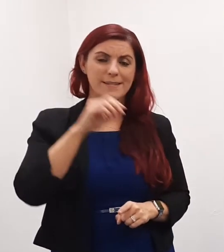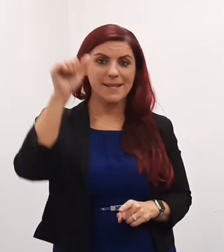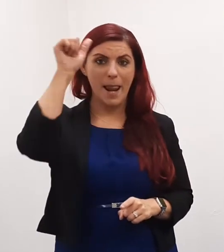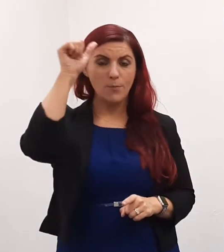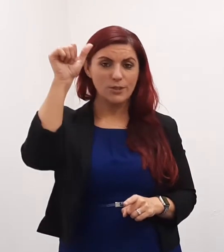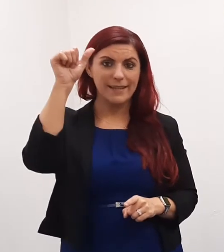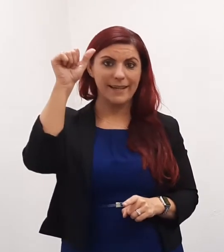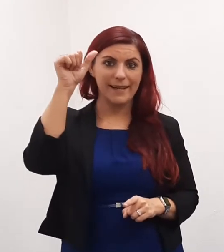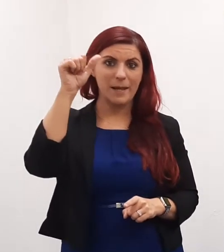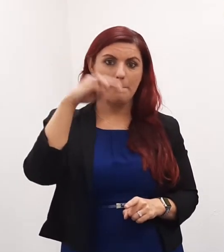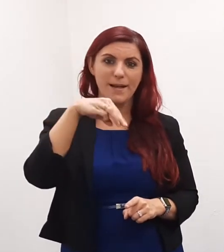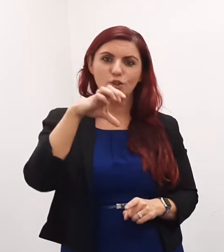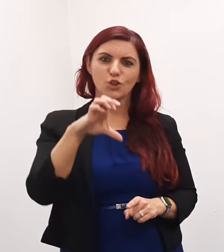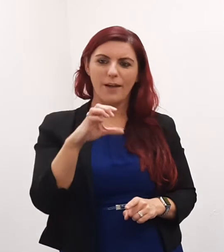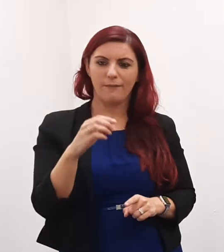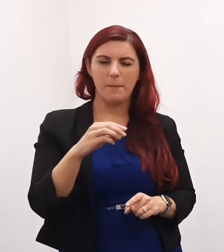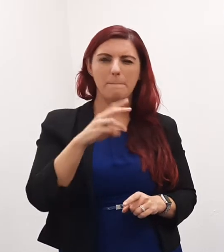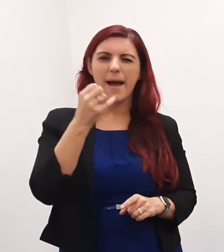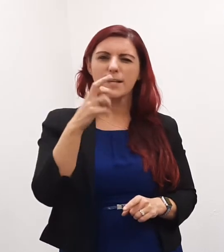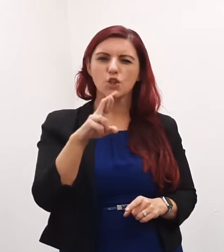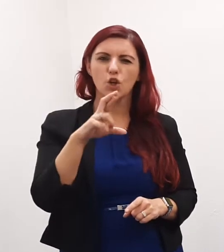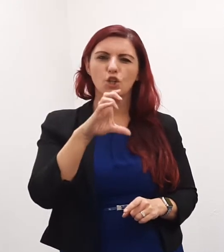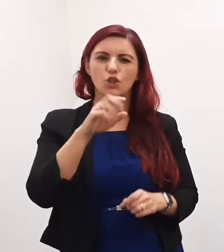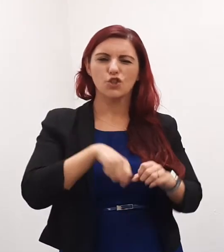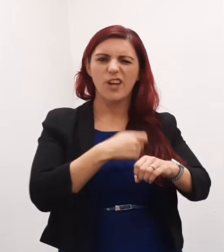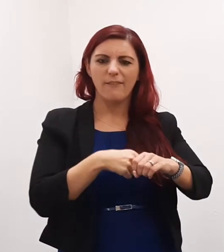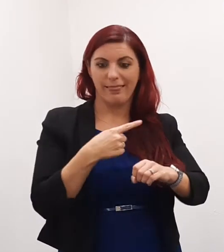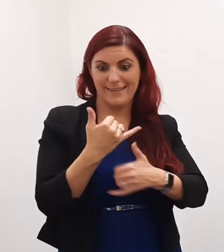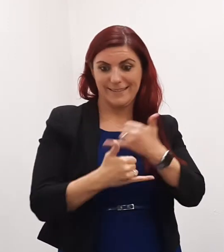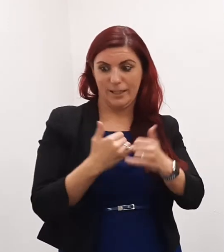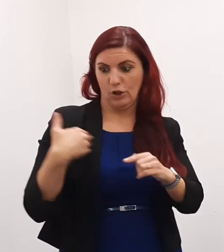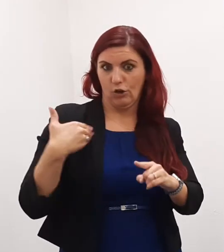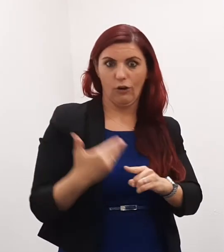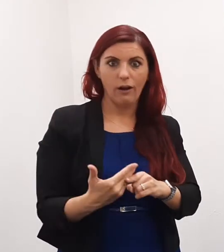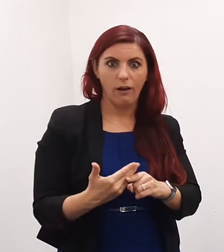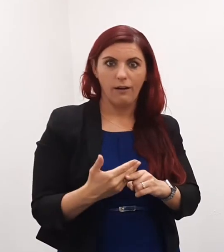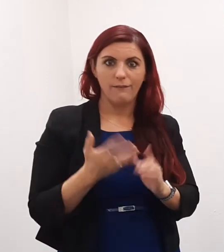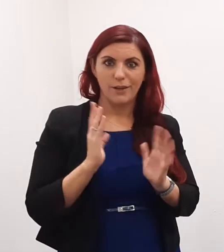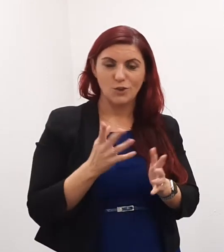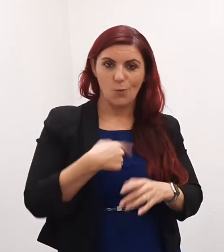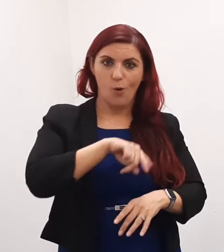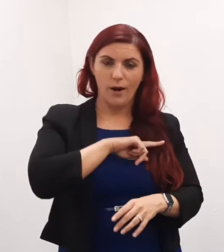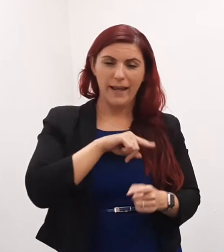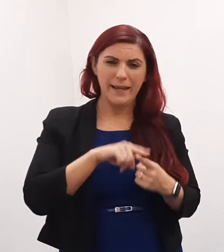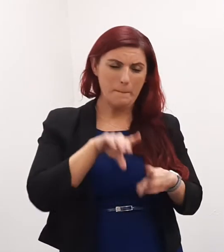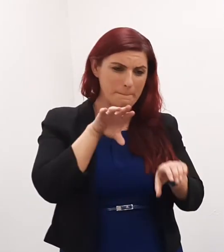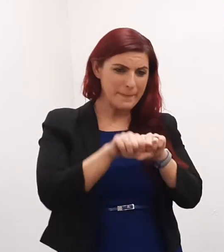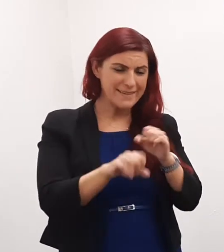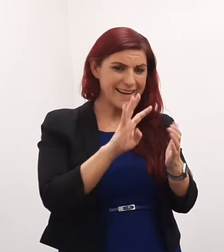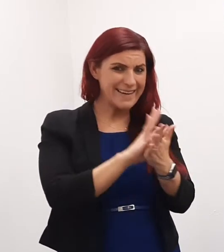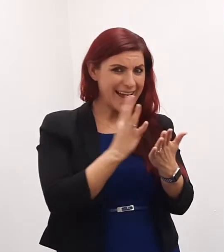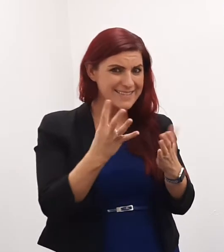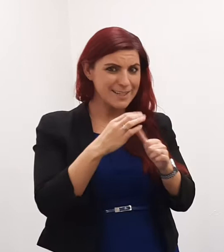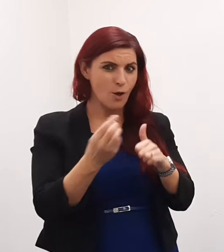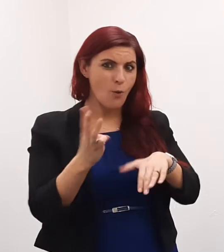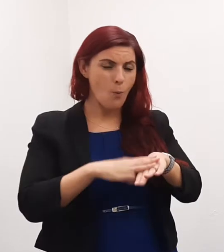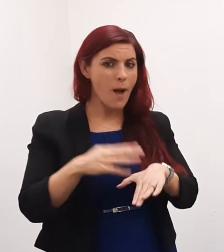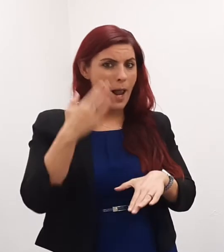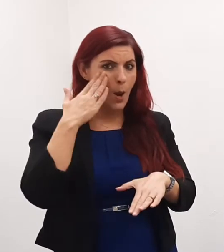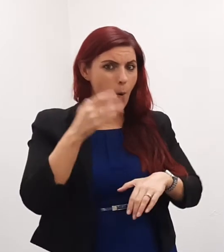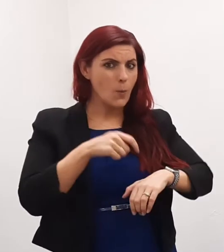after impressing the judges with his show-stopping culinary creations. He managed to beat 19 of our well-known faces to victory.